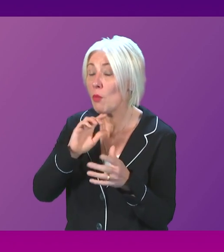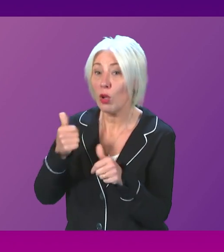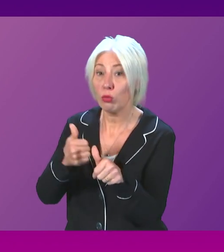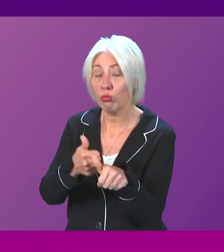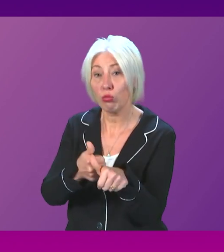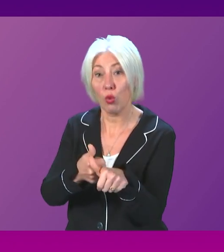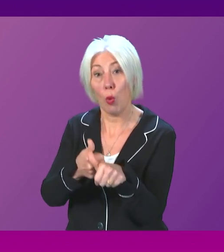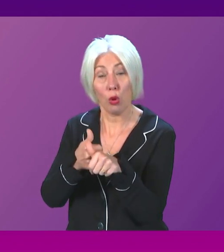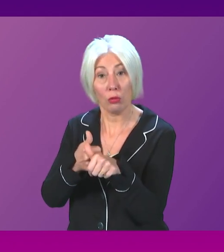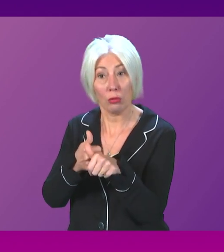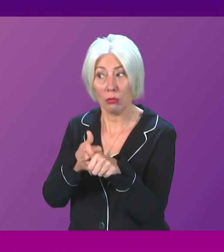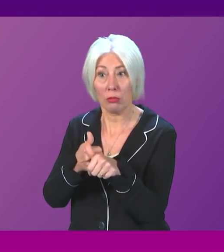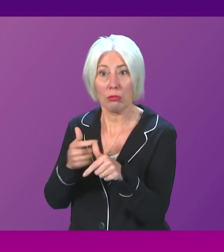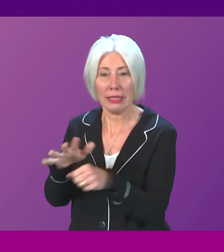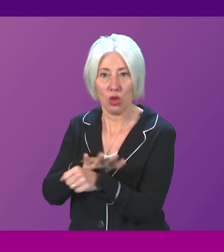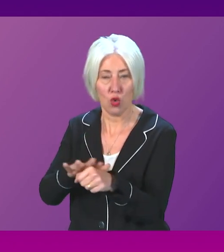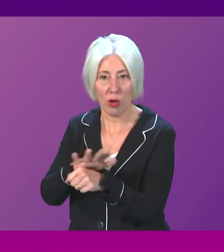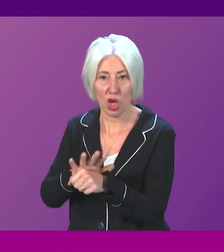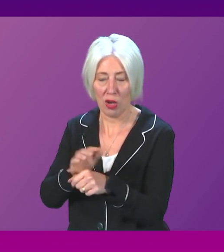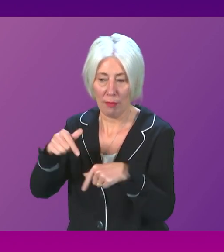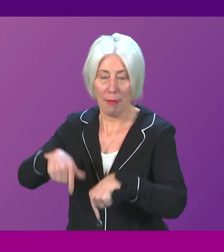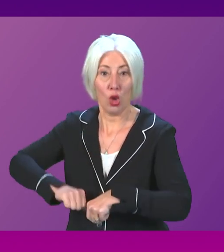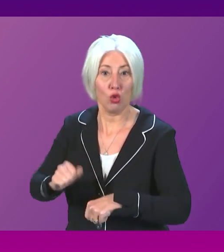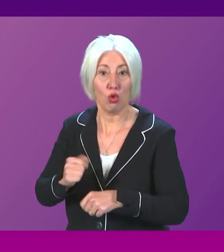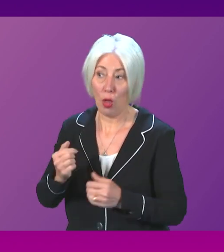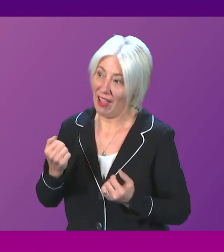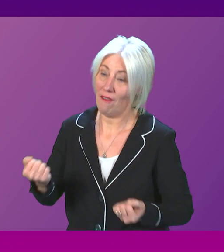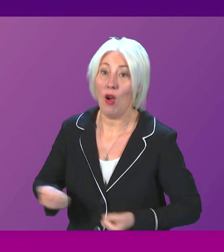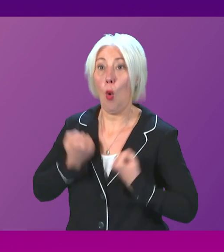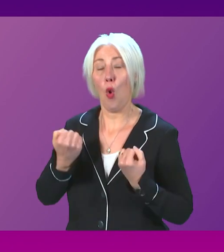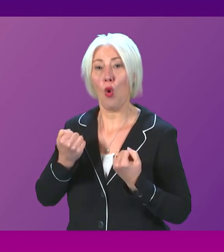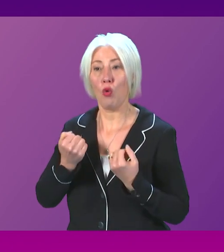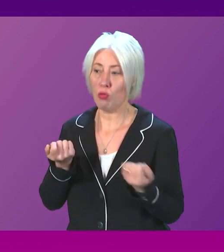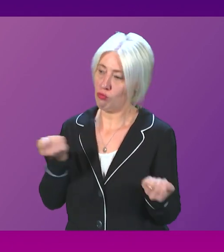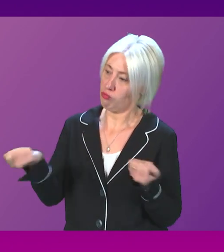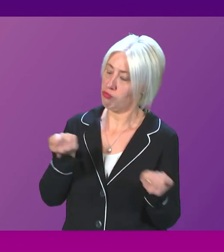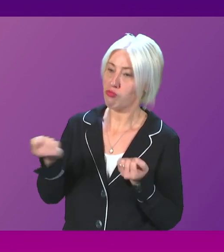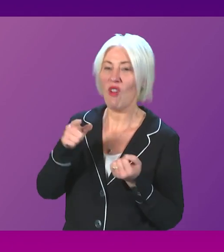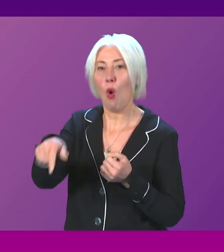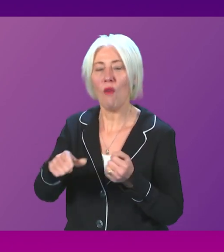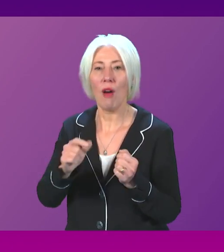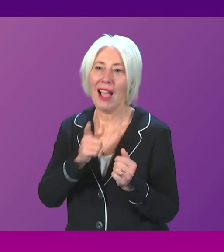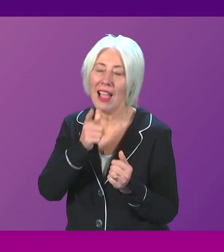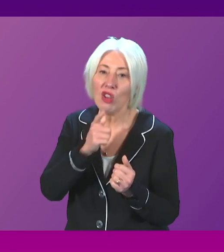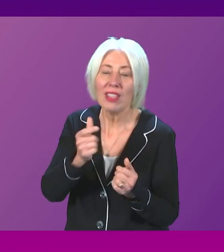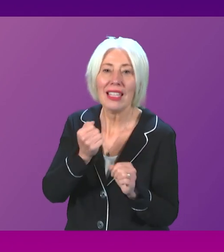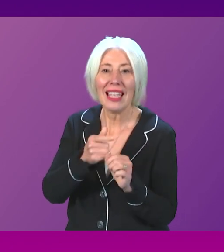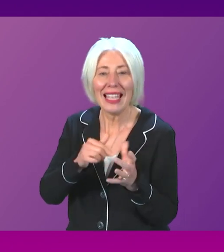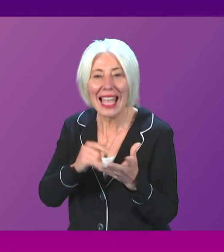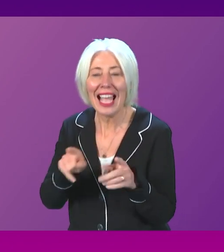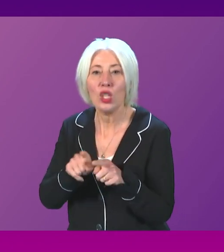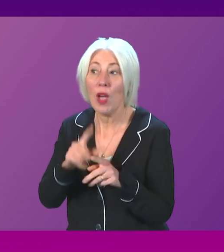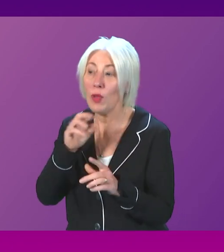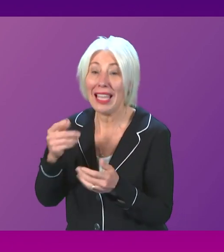situation where, of course, Scotland had the full powers we would need over the energy market and access to